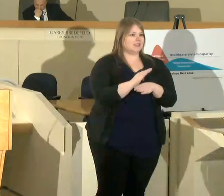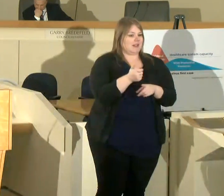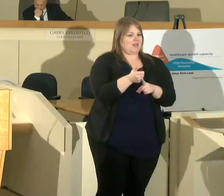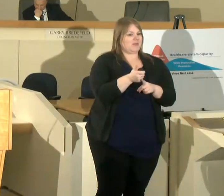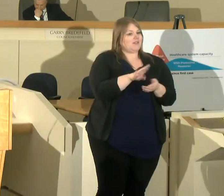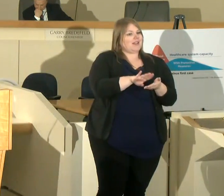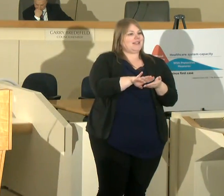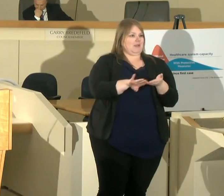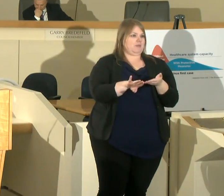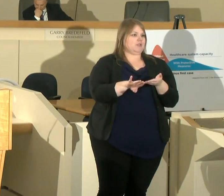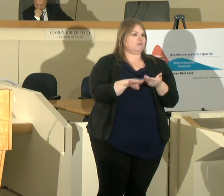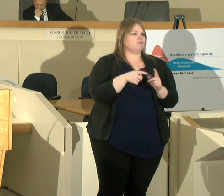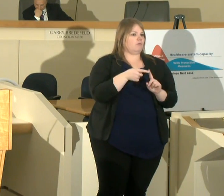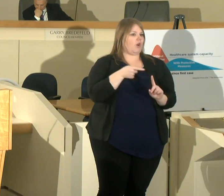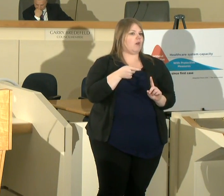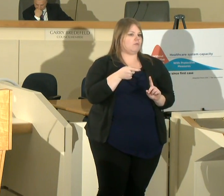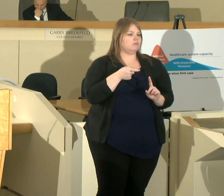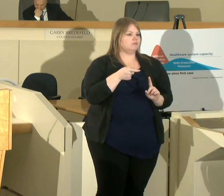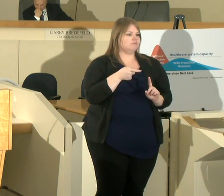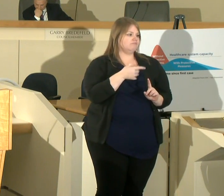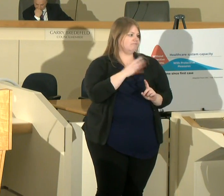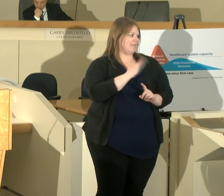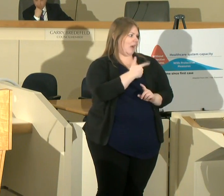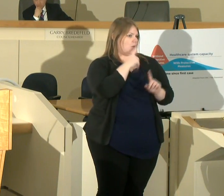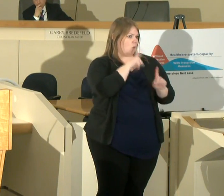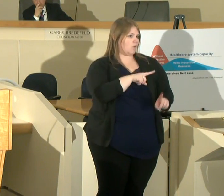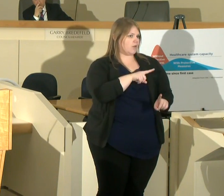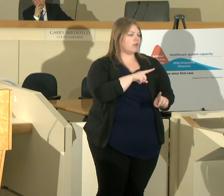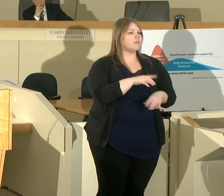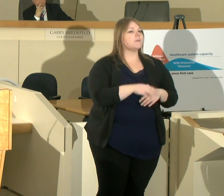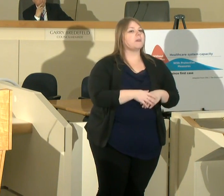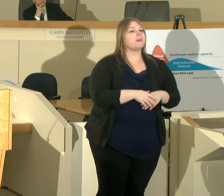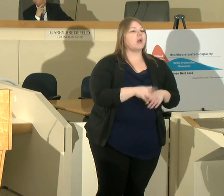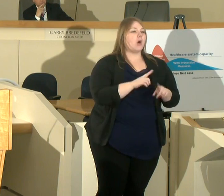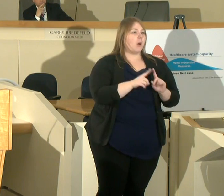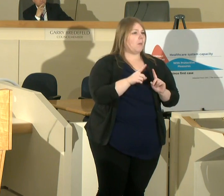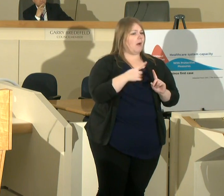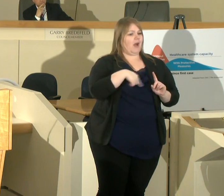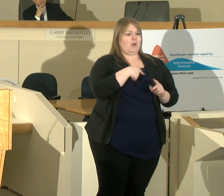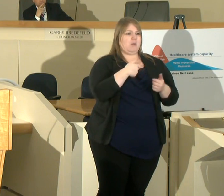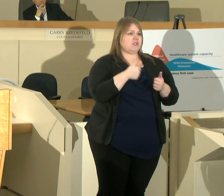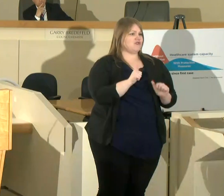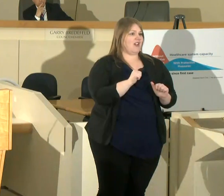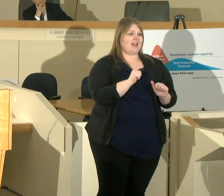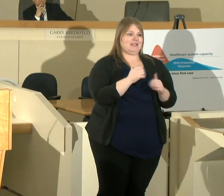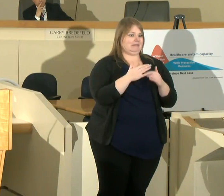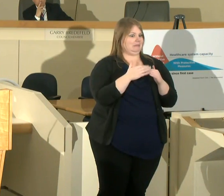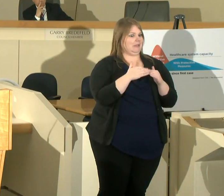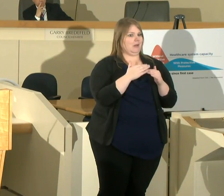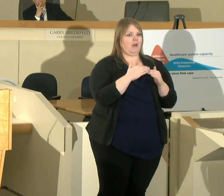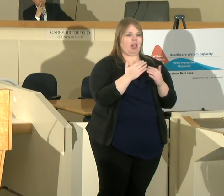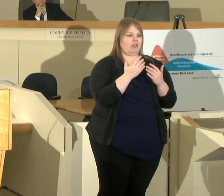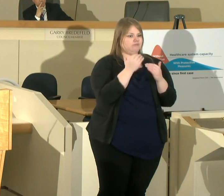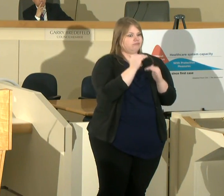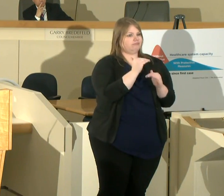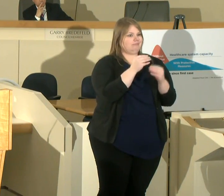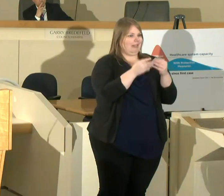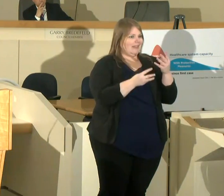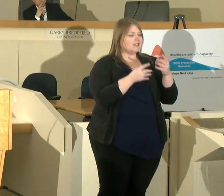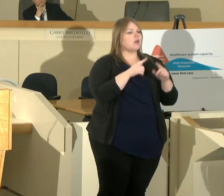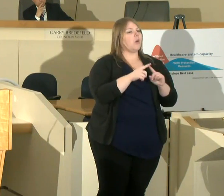exempt from this disorder and we're trying to do you know trying to make it as minimal as possible while at the same time